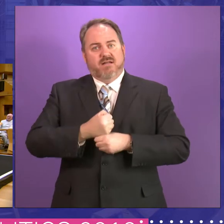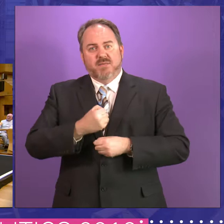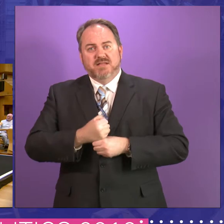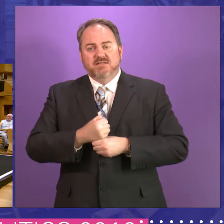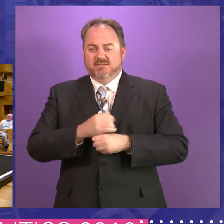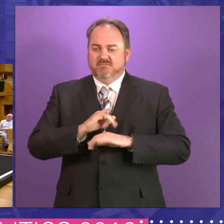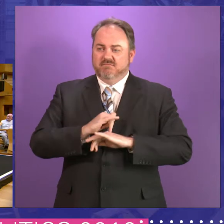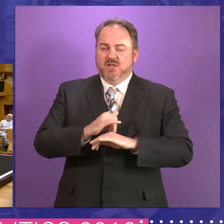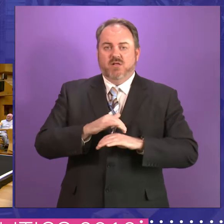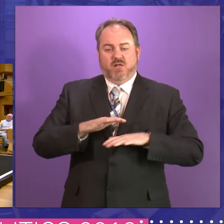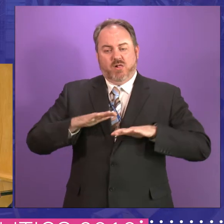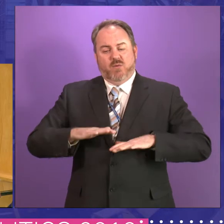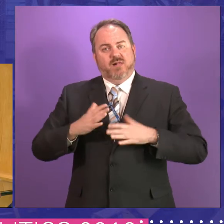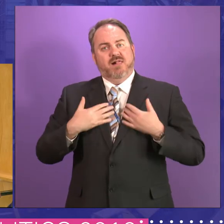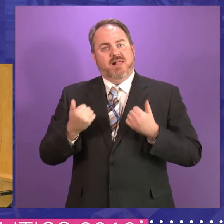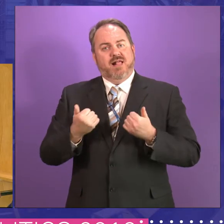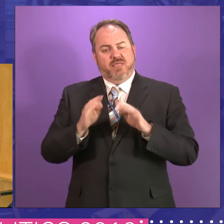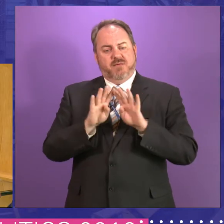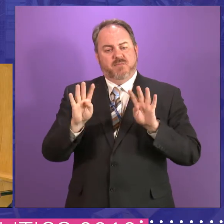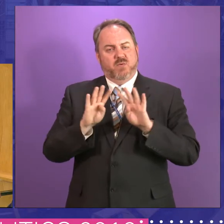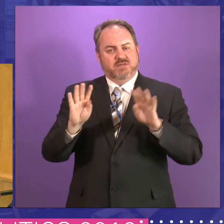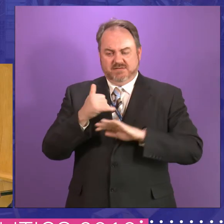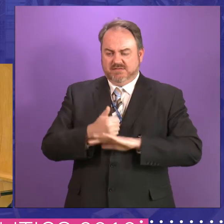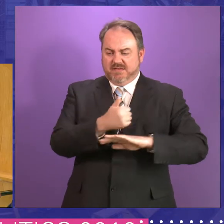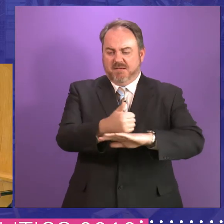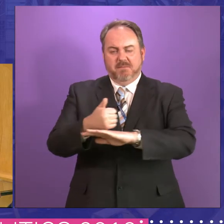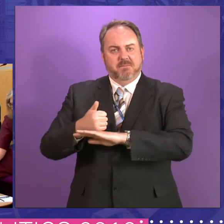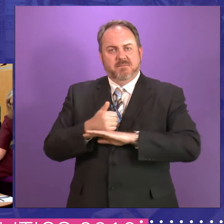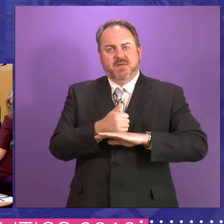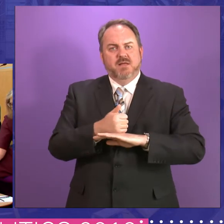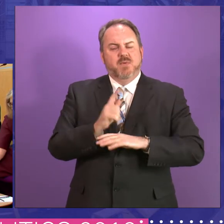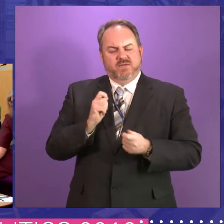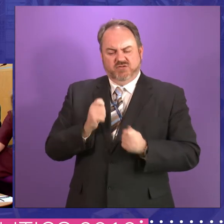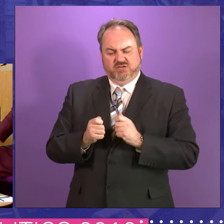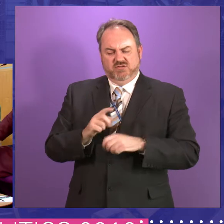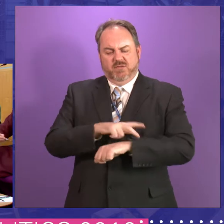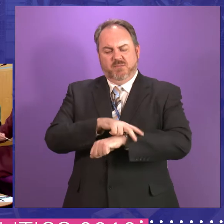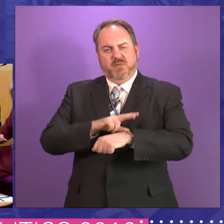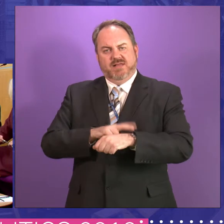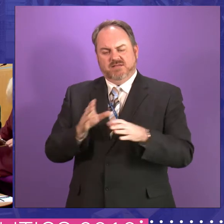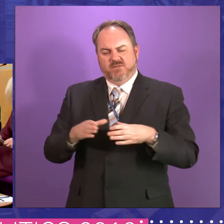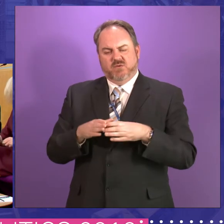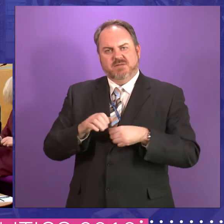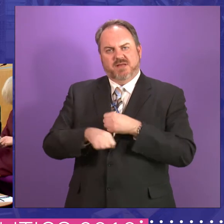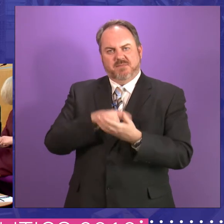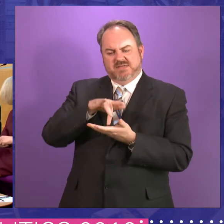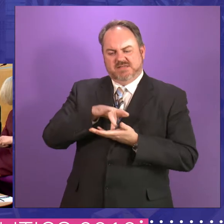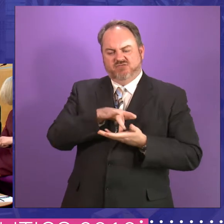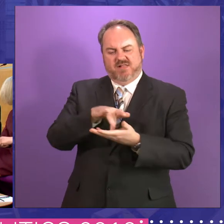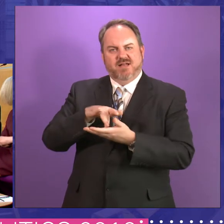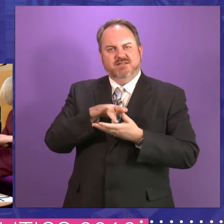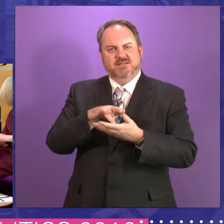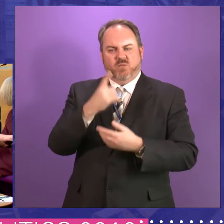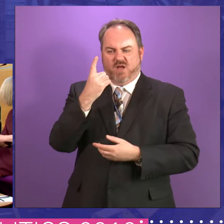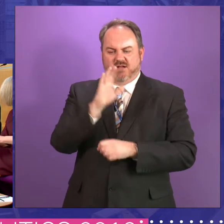the same. The only difference where where we've made a, made change is of course on the police force where that has been centralised and that's not been without